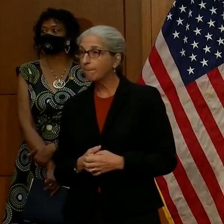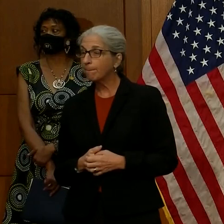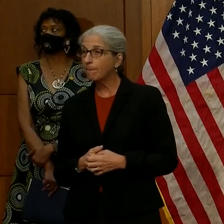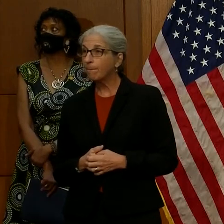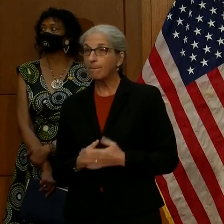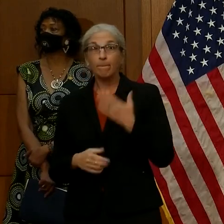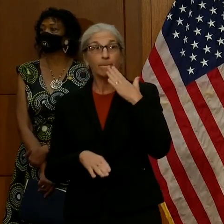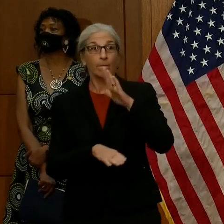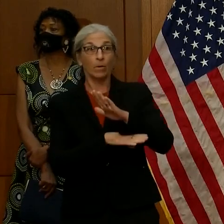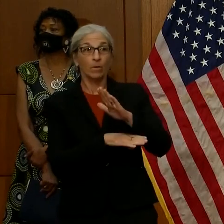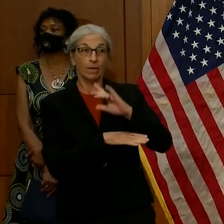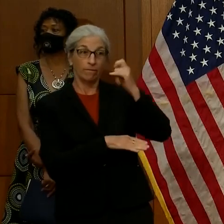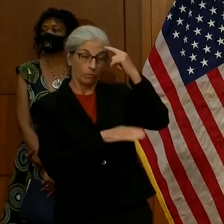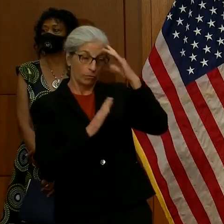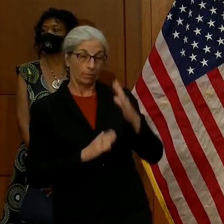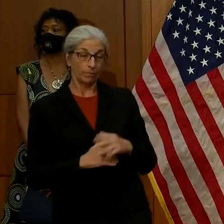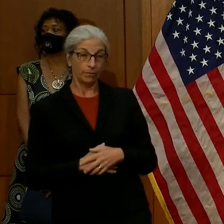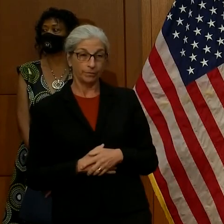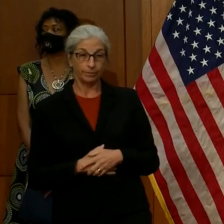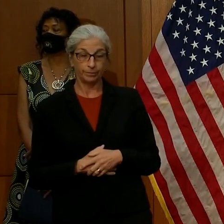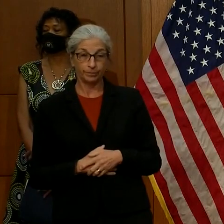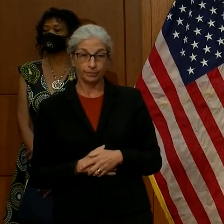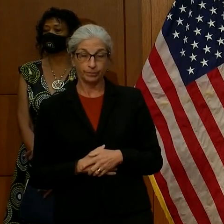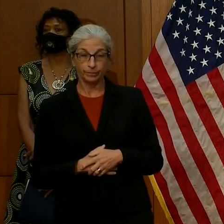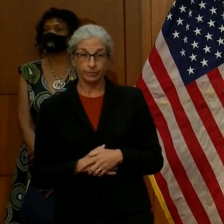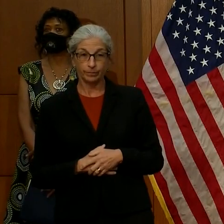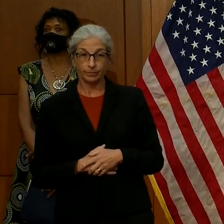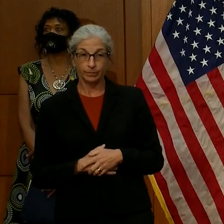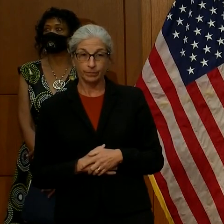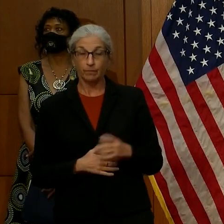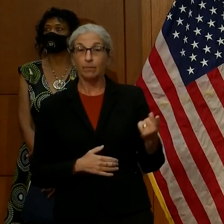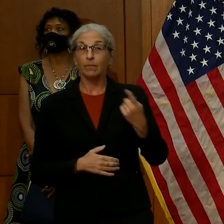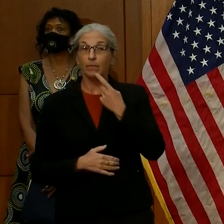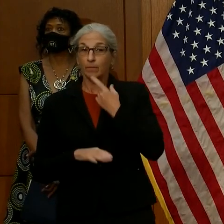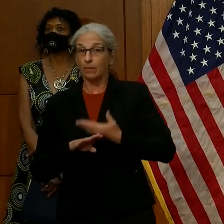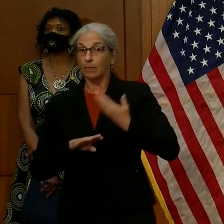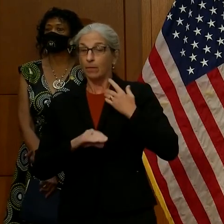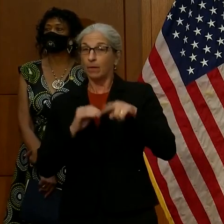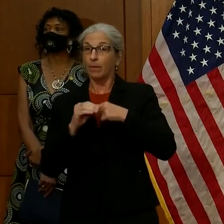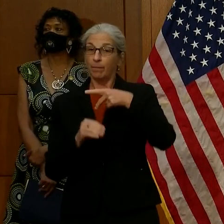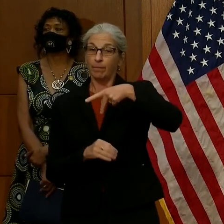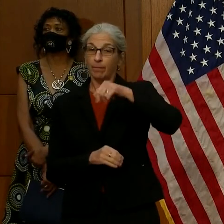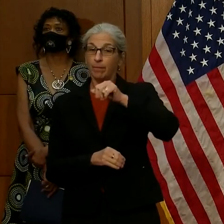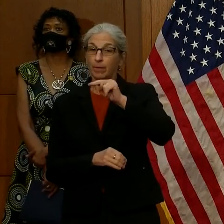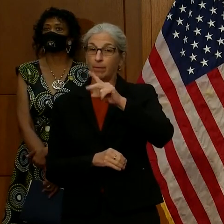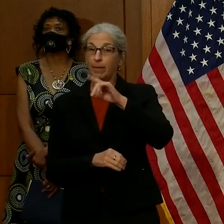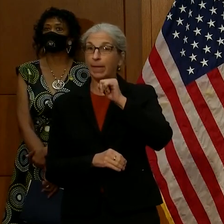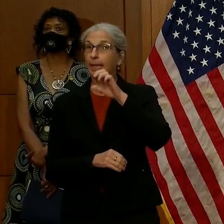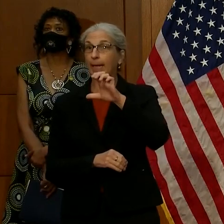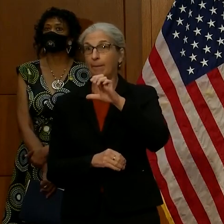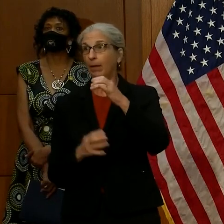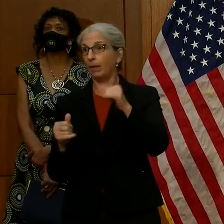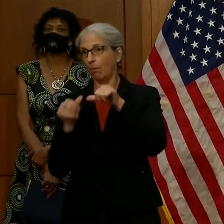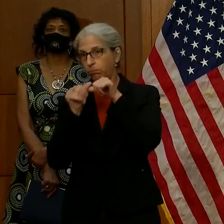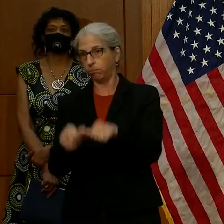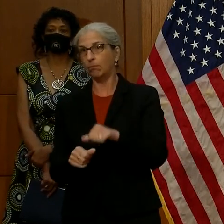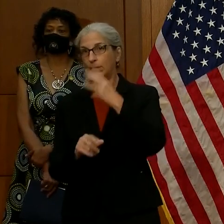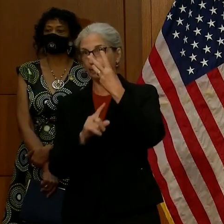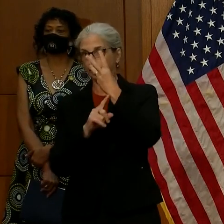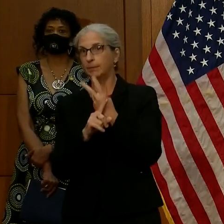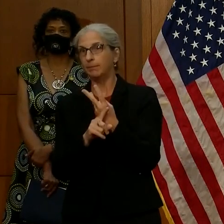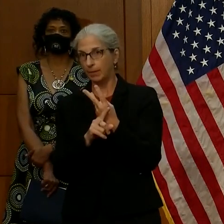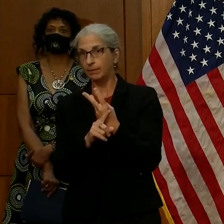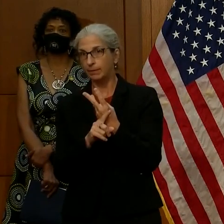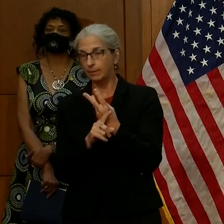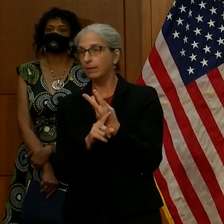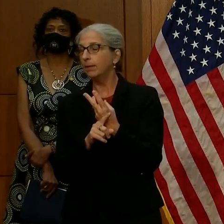Good afternoon, Governor. You touched on this earlier, but the pandemic is now nearly six months old. And they say